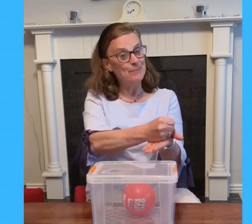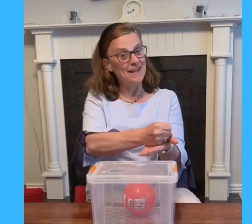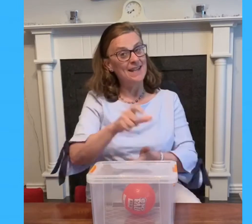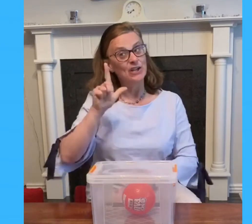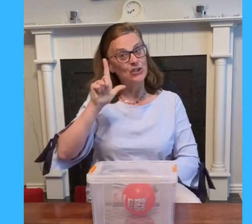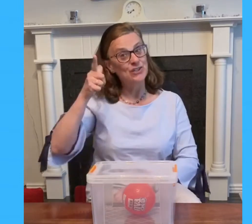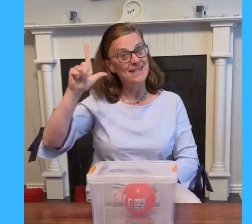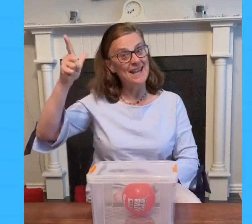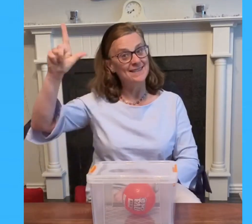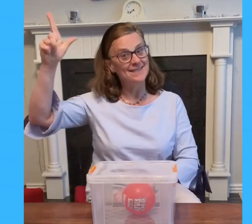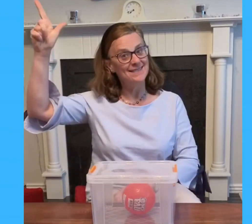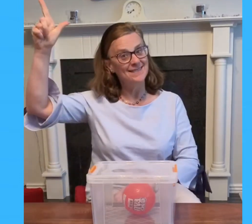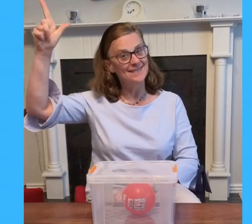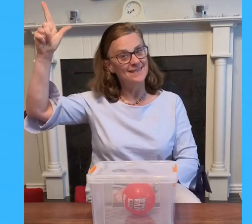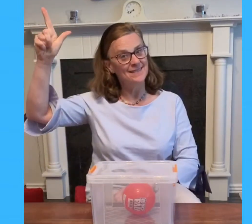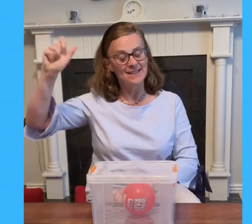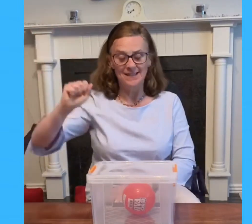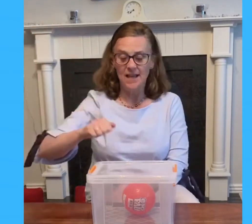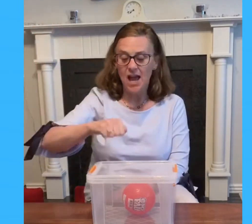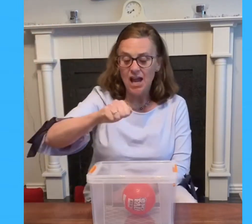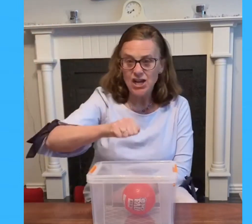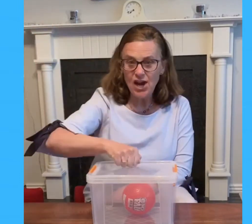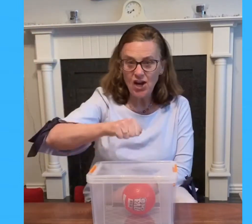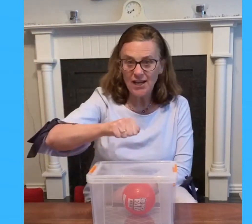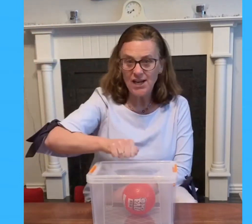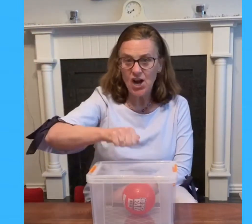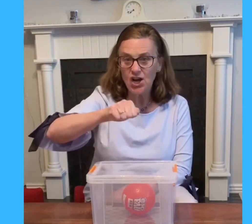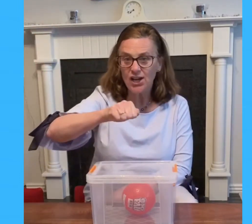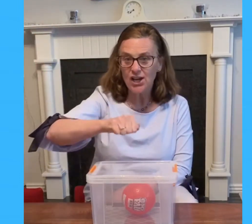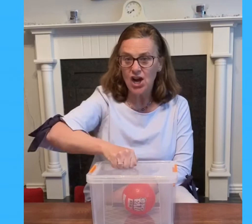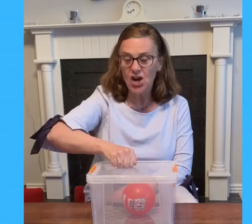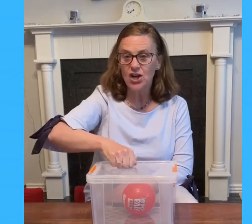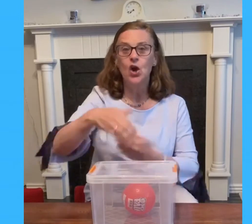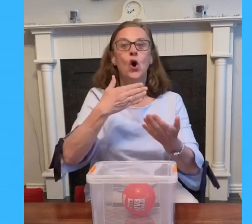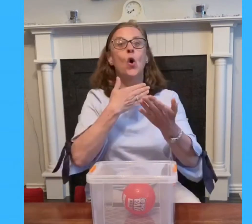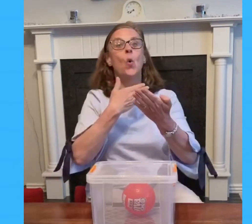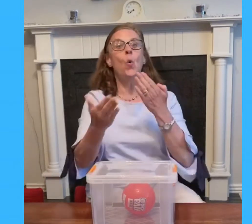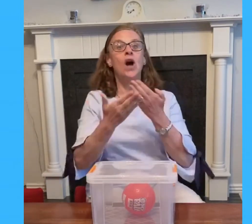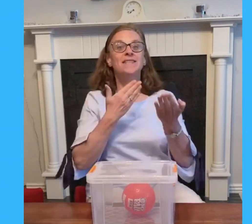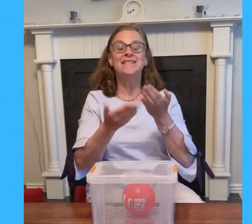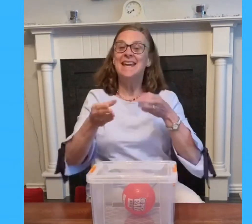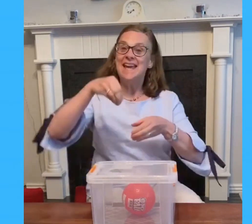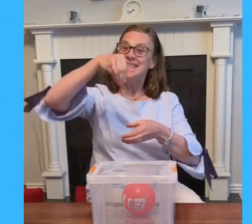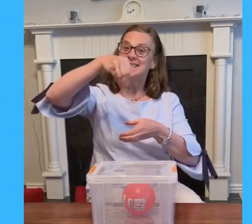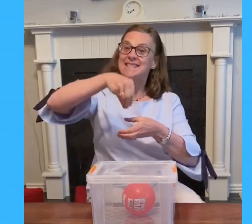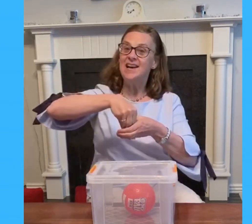me to sing knock knock knock what's inside